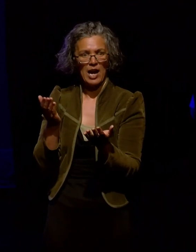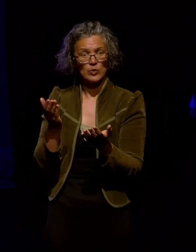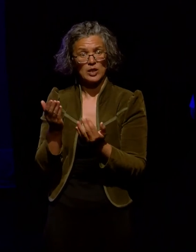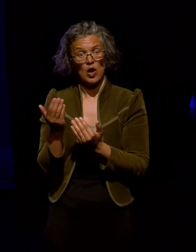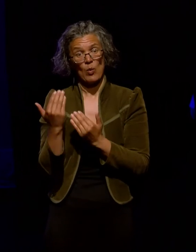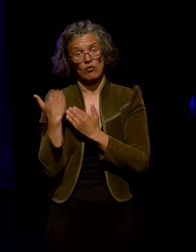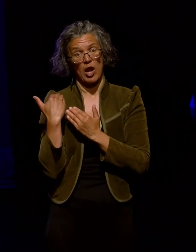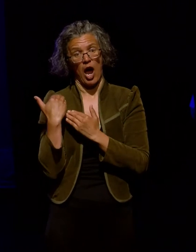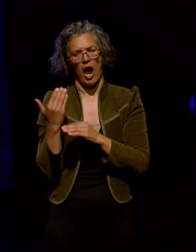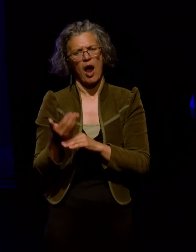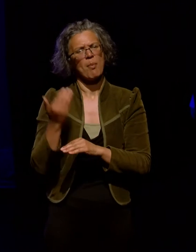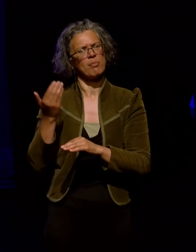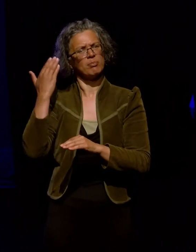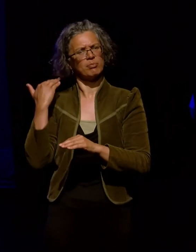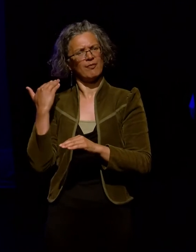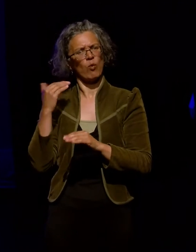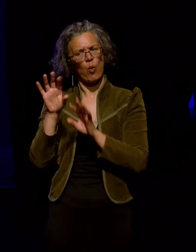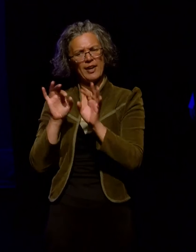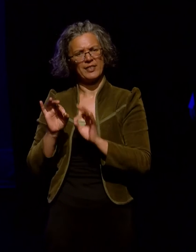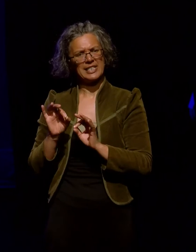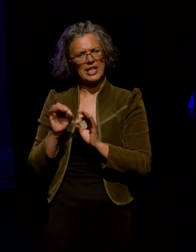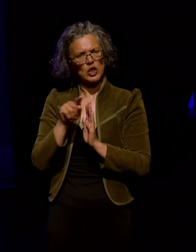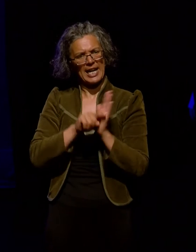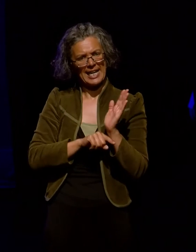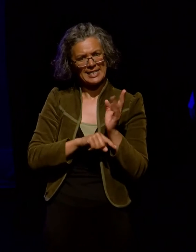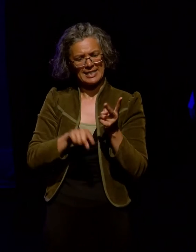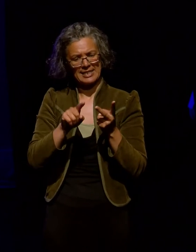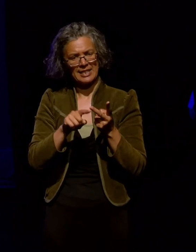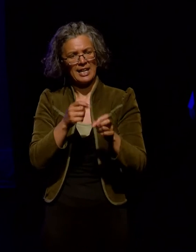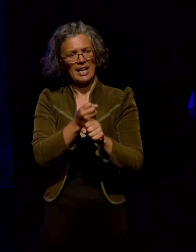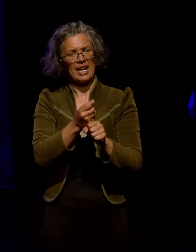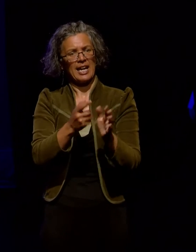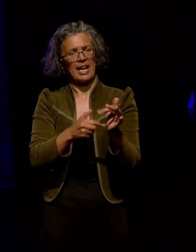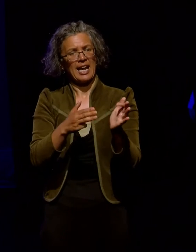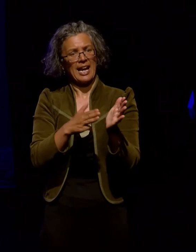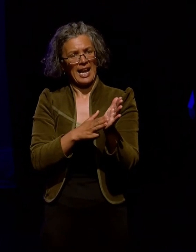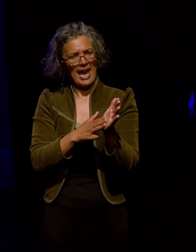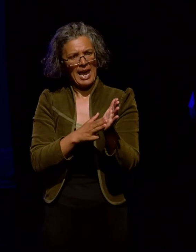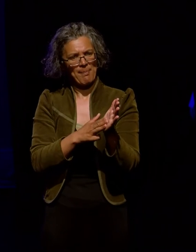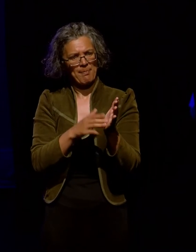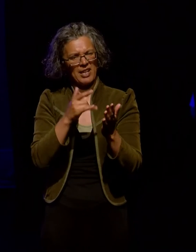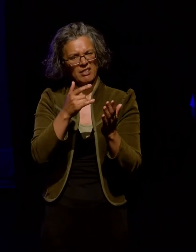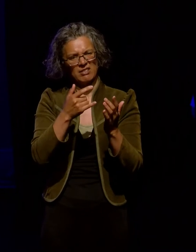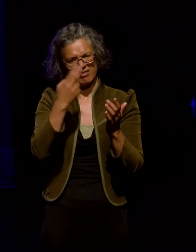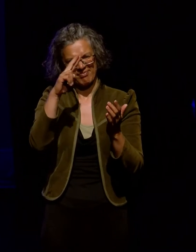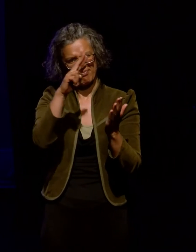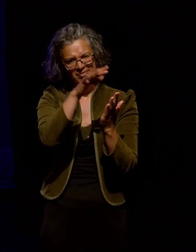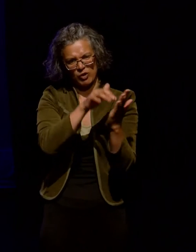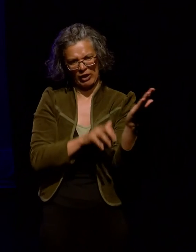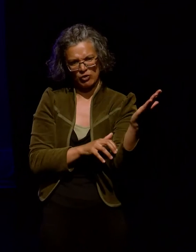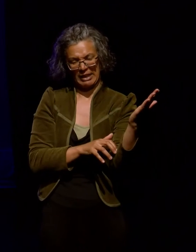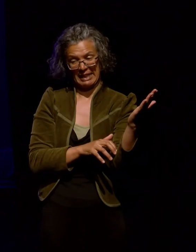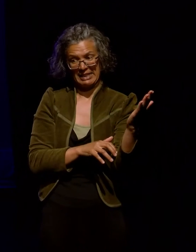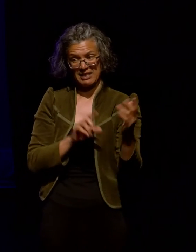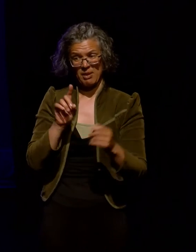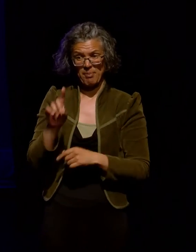invitation lists and also on GLAM sector directories such as the Museums Aotearoa directory but because the